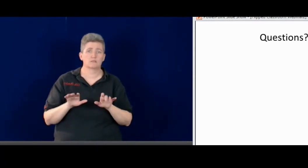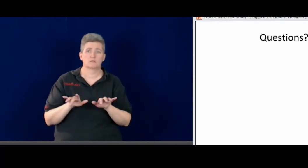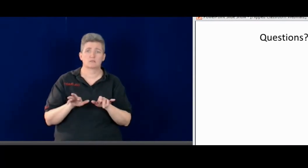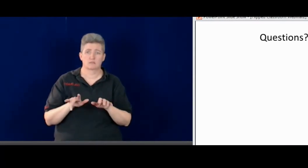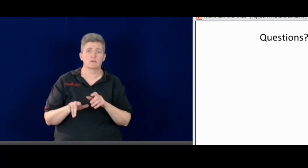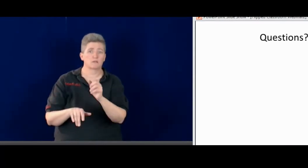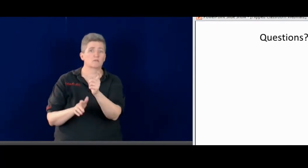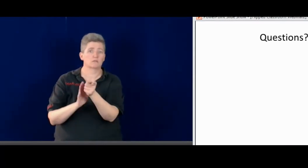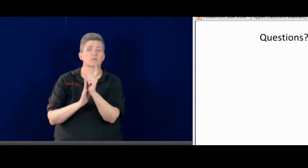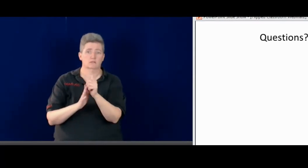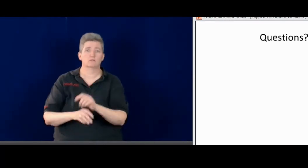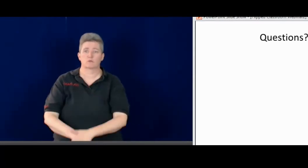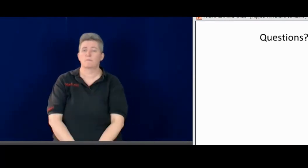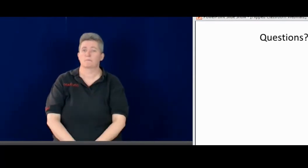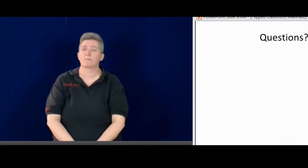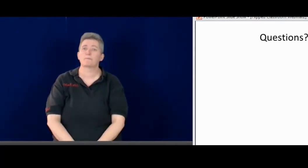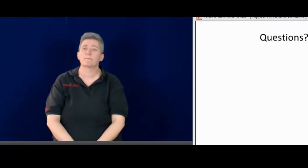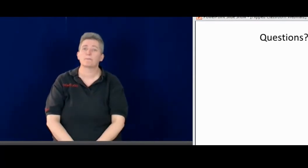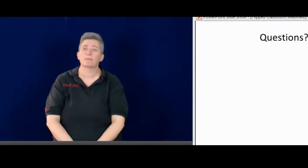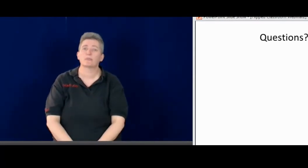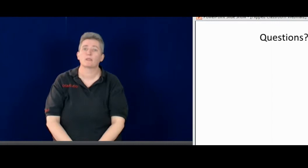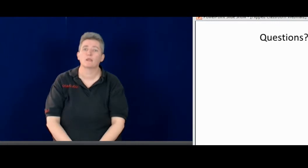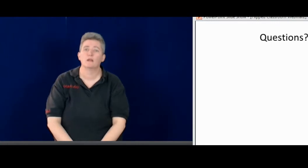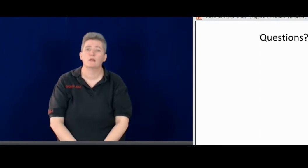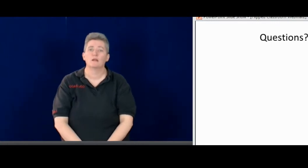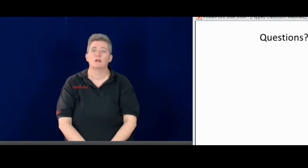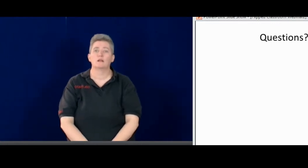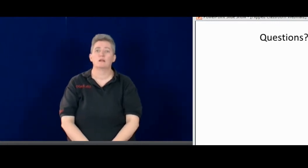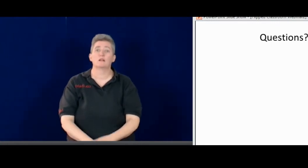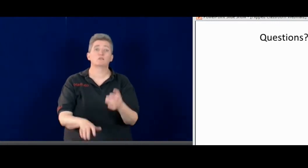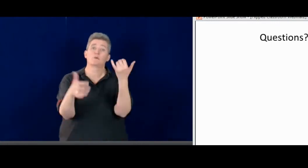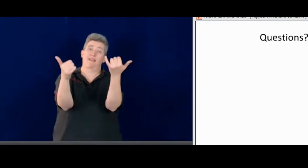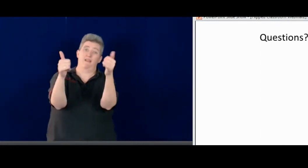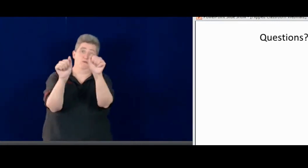comments that have been made. Oh, so wait one minute on that.